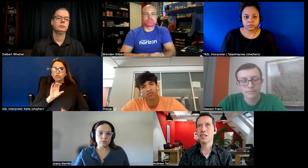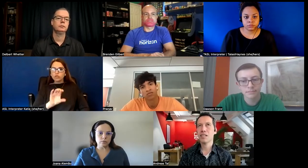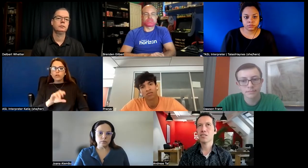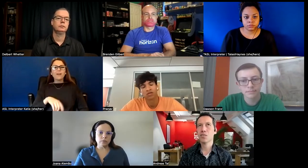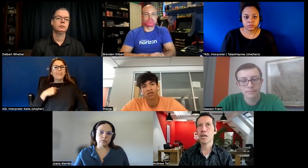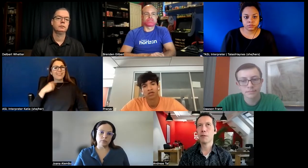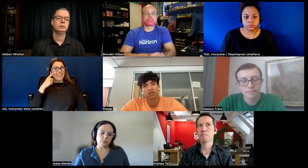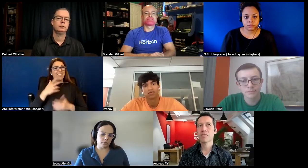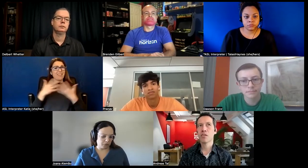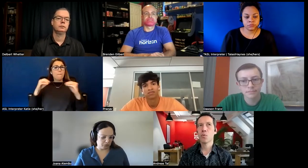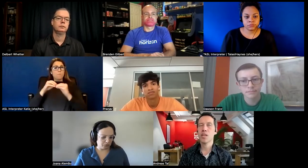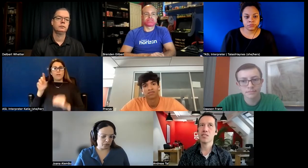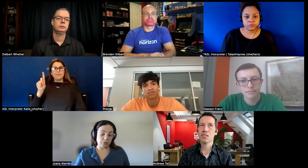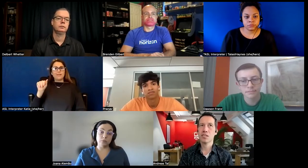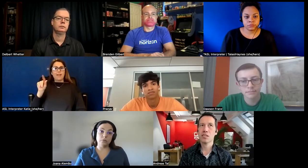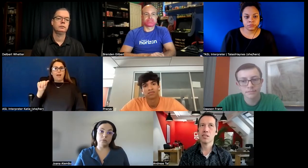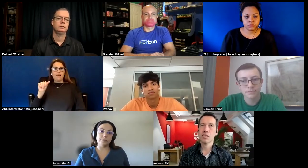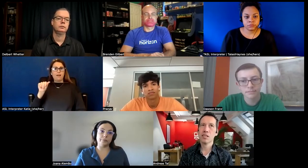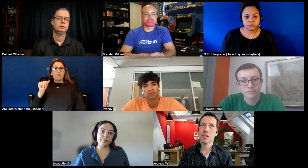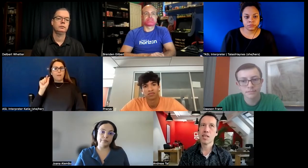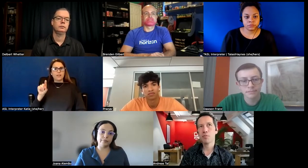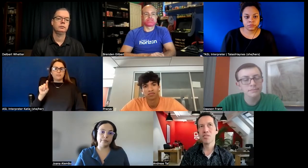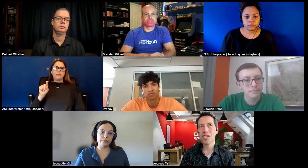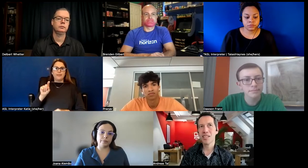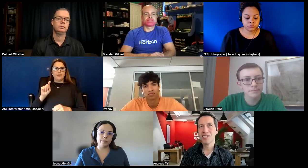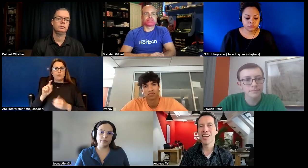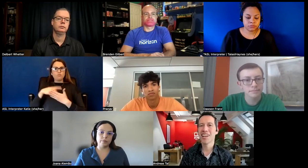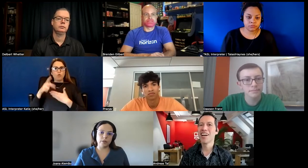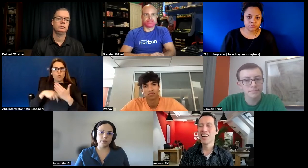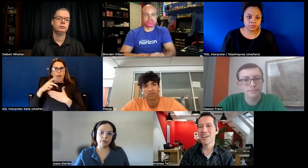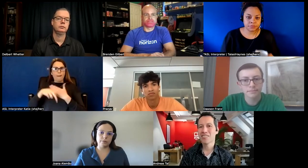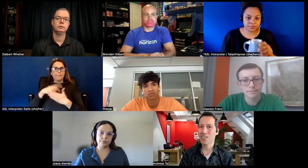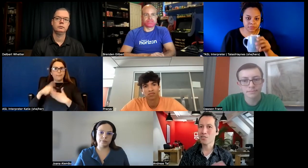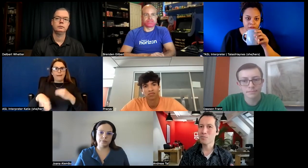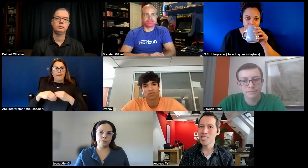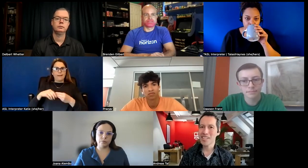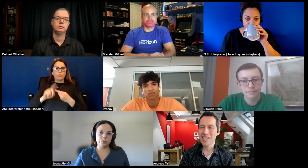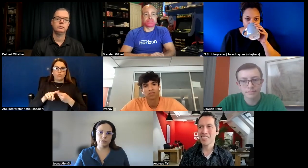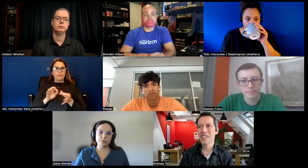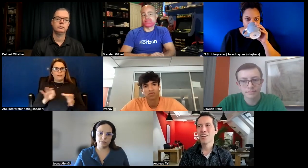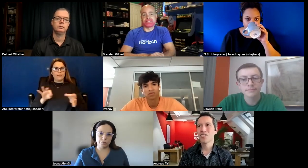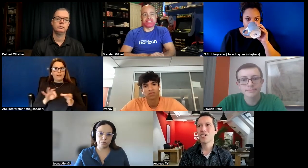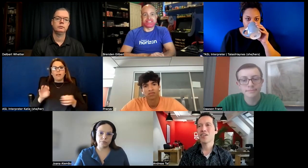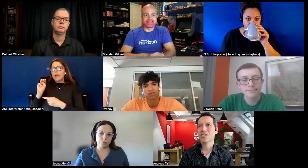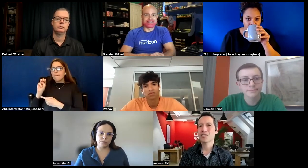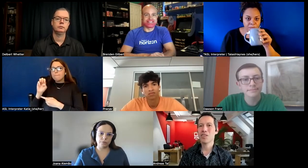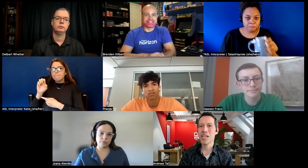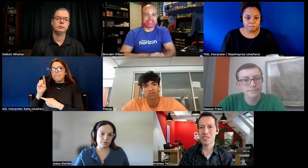needs to come with caption data a lot of meta data uh so later